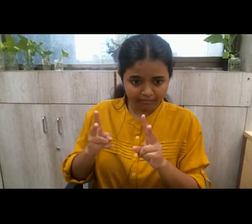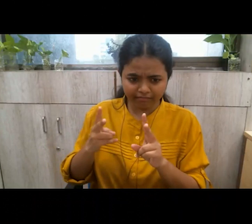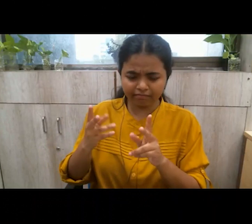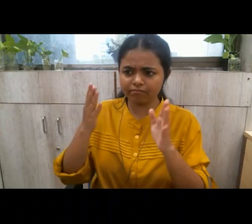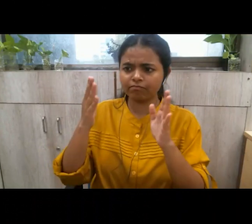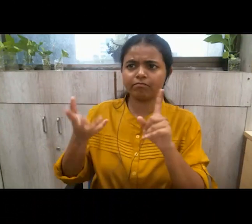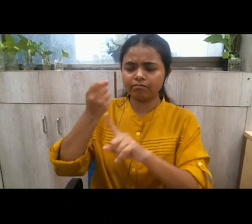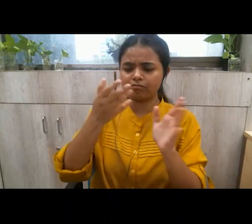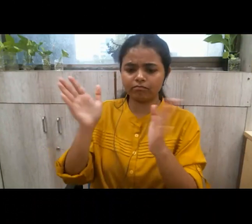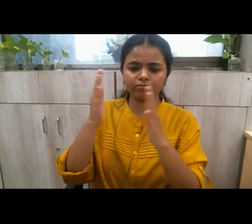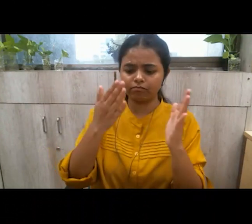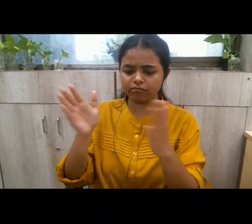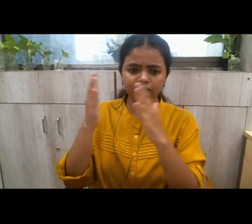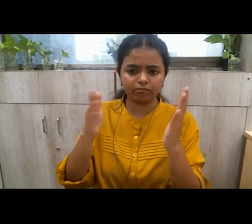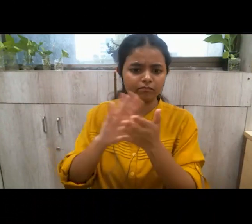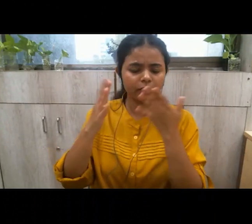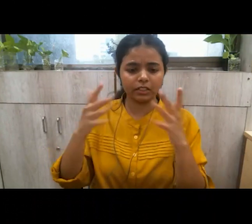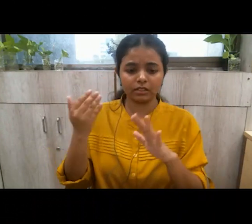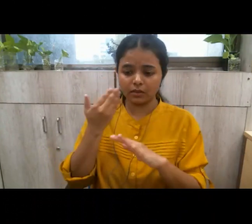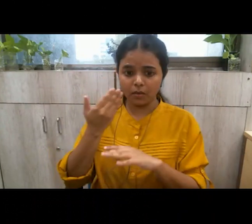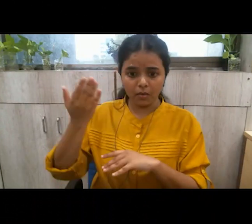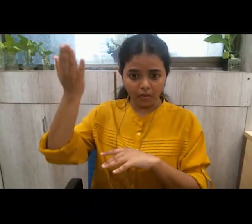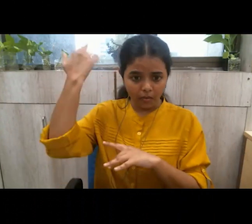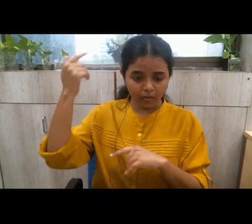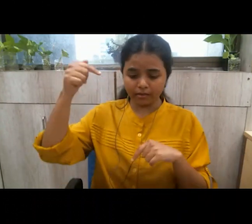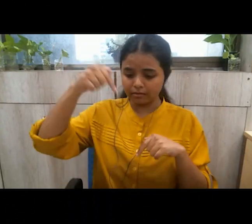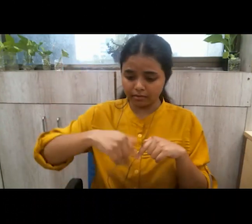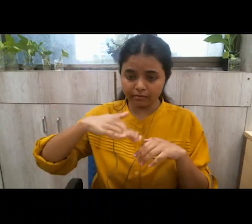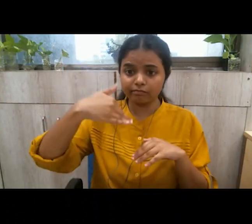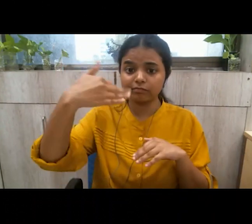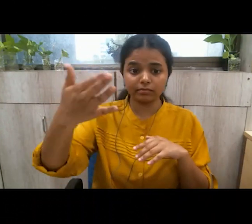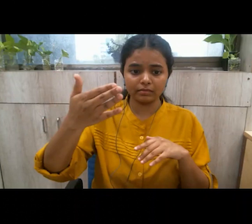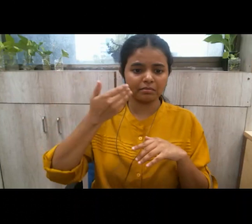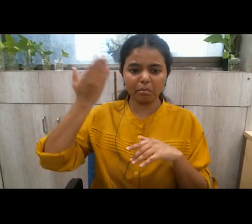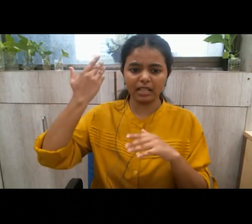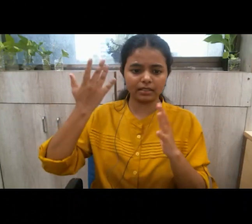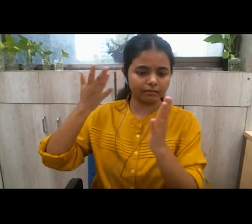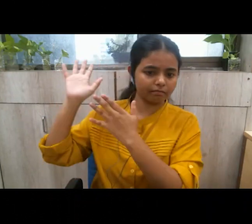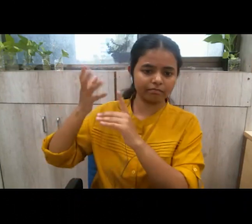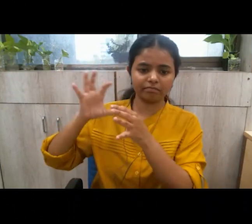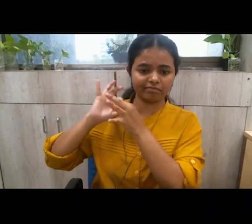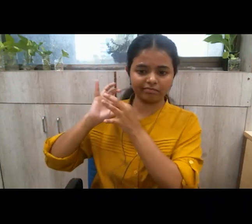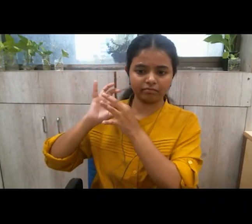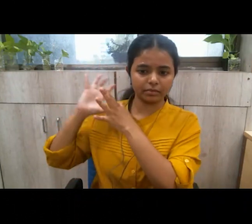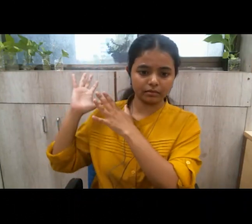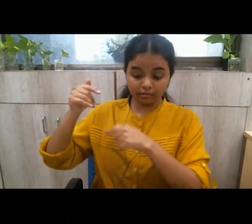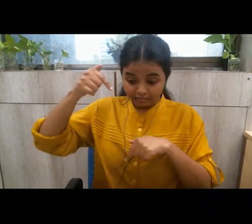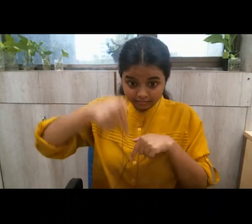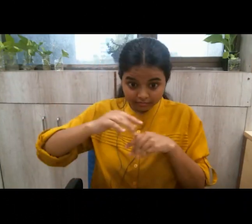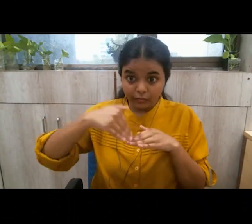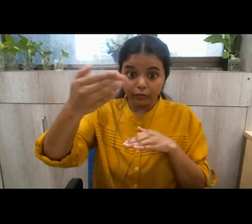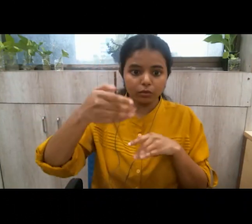at present and my future is completely committed to my social service the time to give back to the society